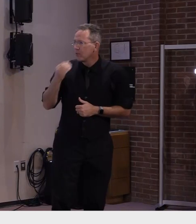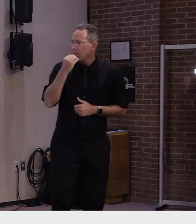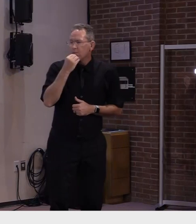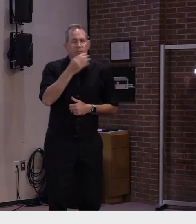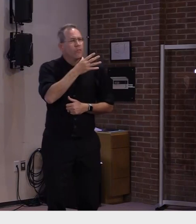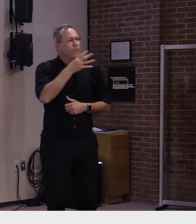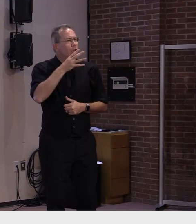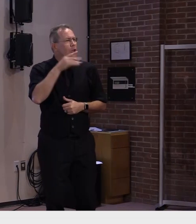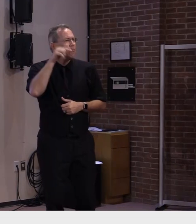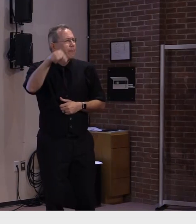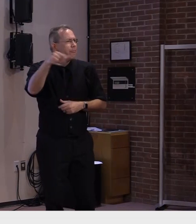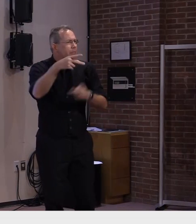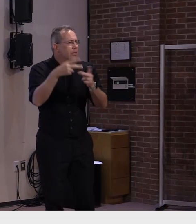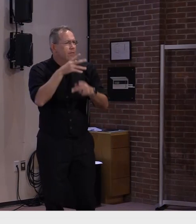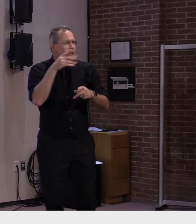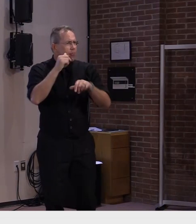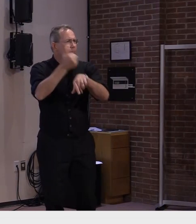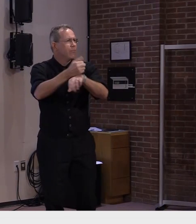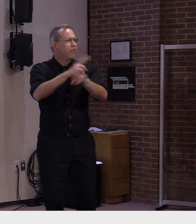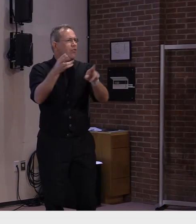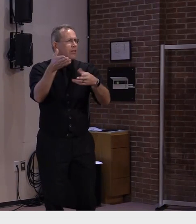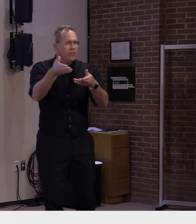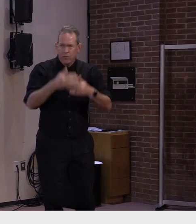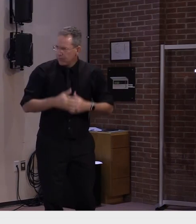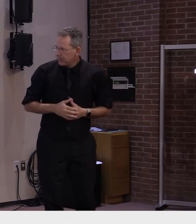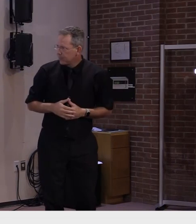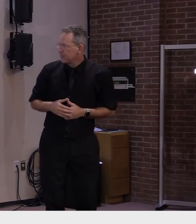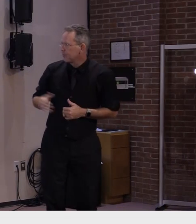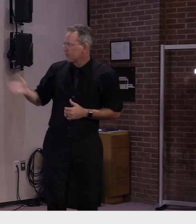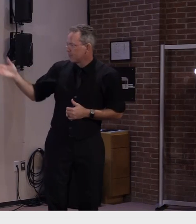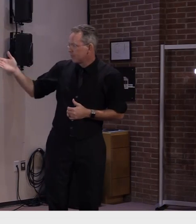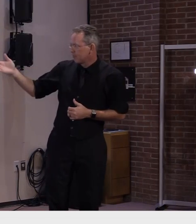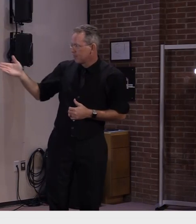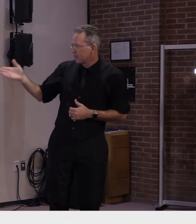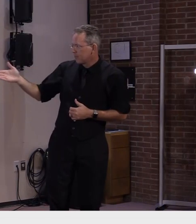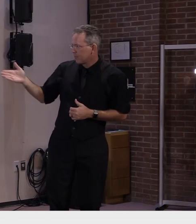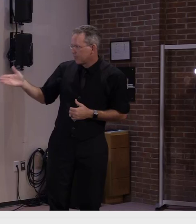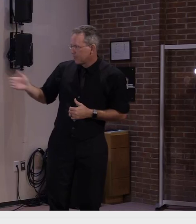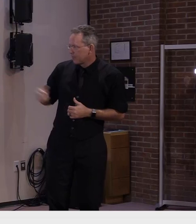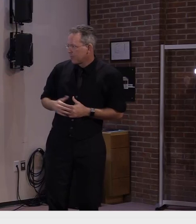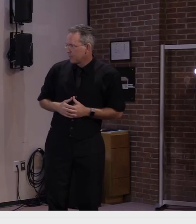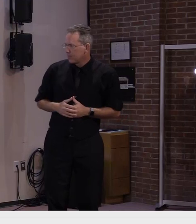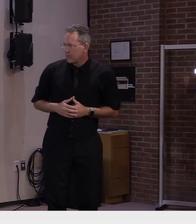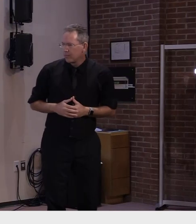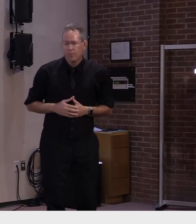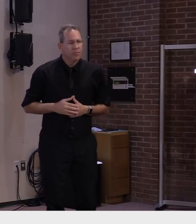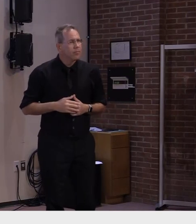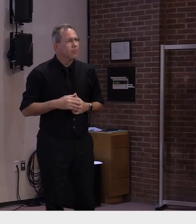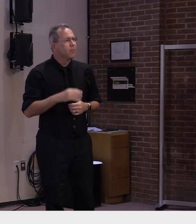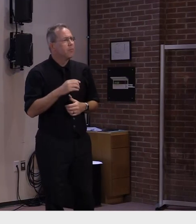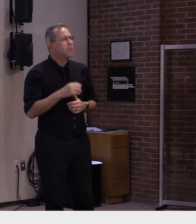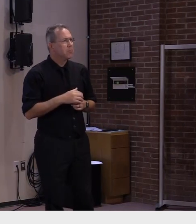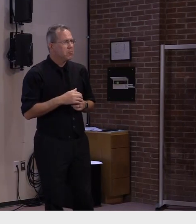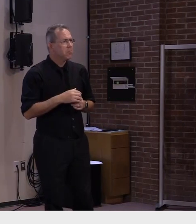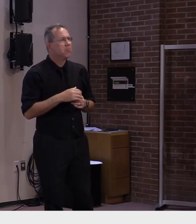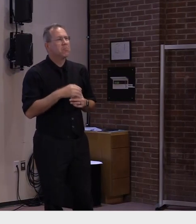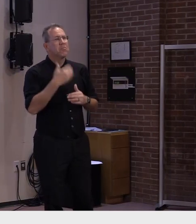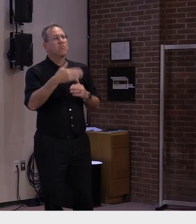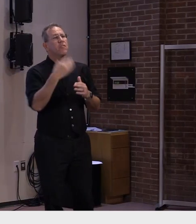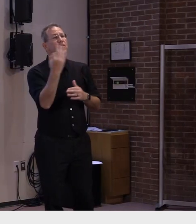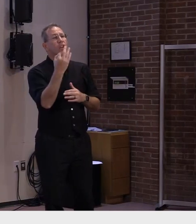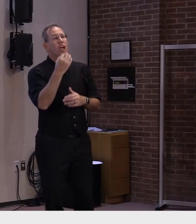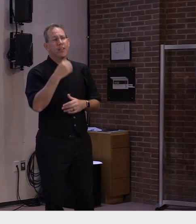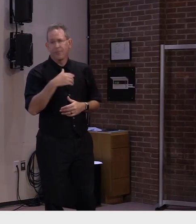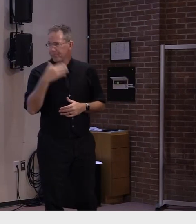farmers market in downtown waterbury the berry town ems in eastberry on friday august 13th